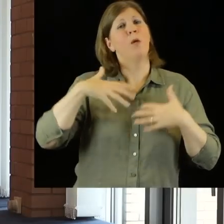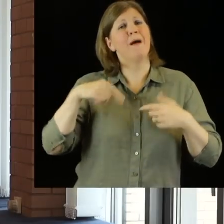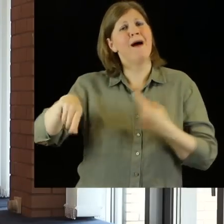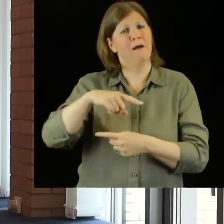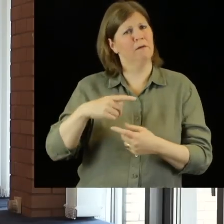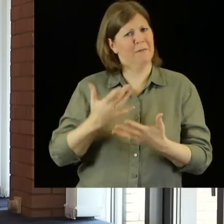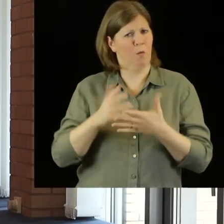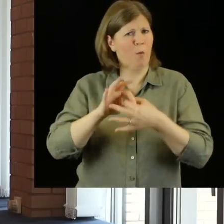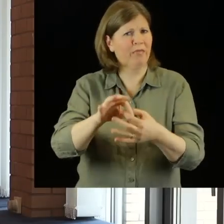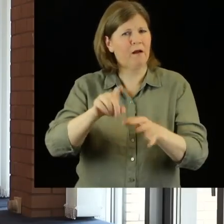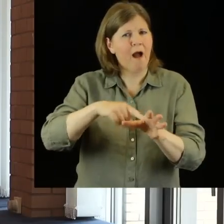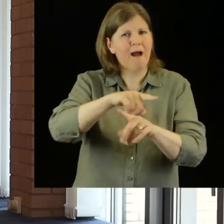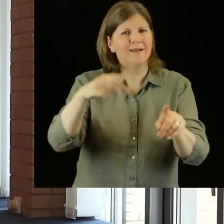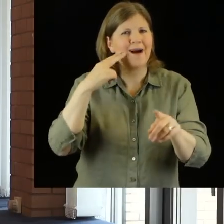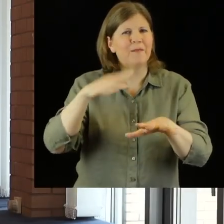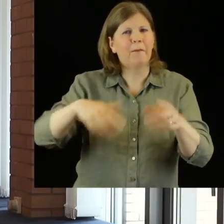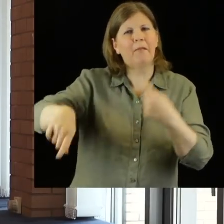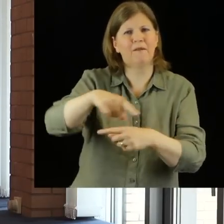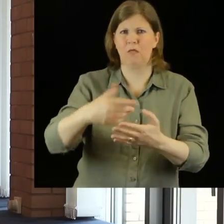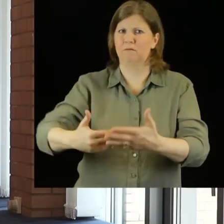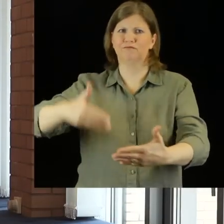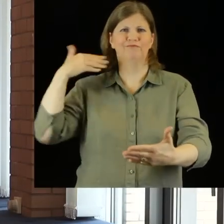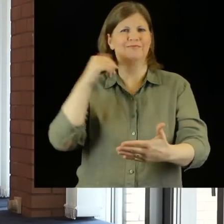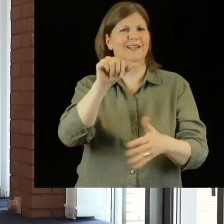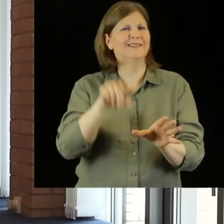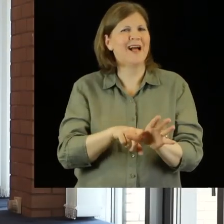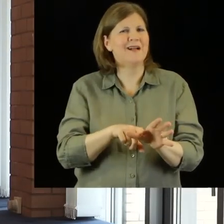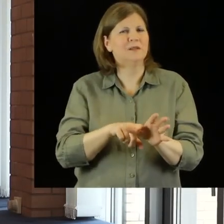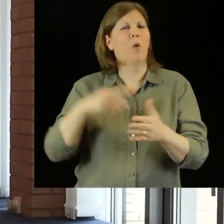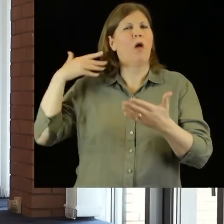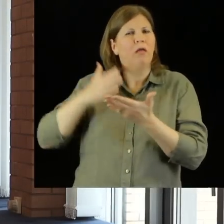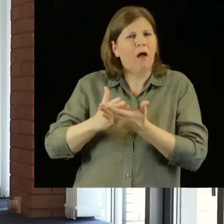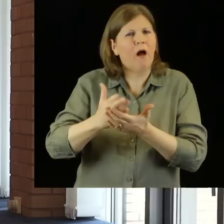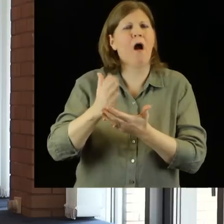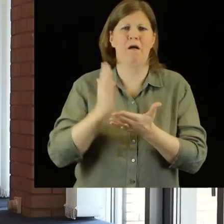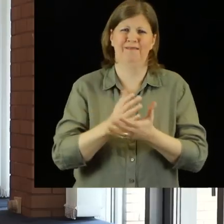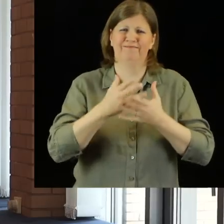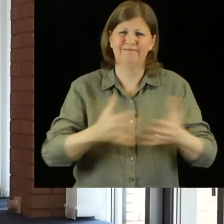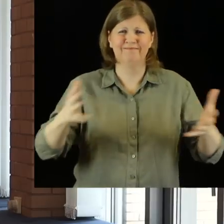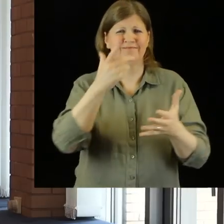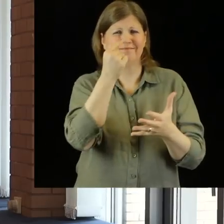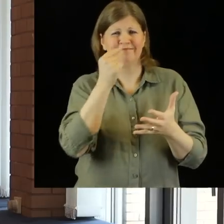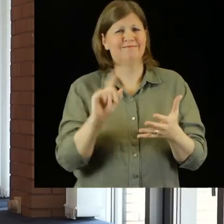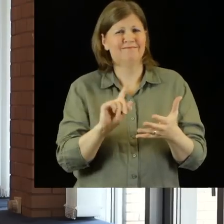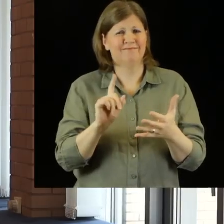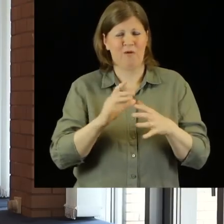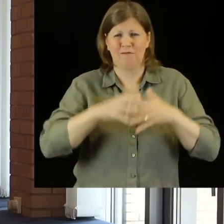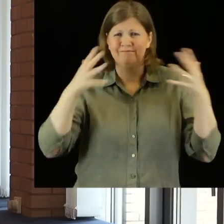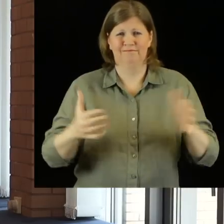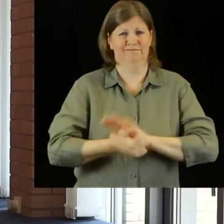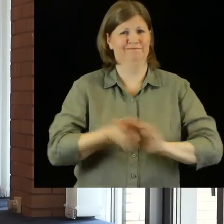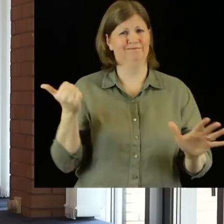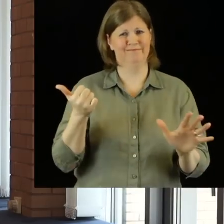the past six years. Throughout that time, we have seen enormous potential and